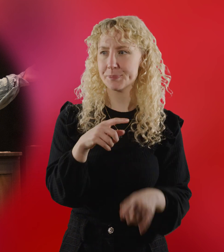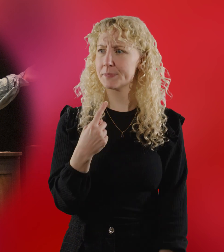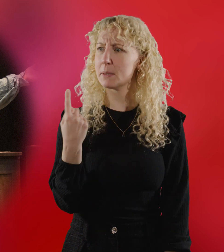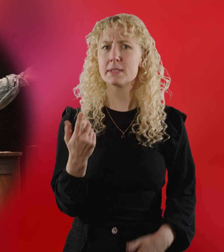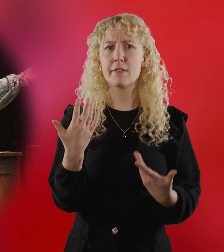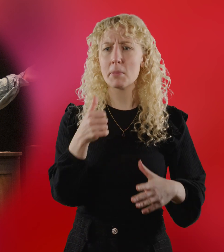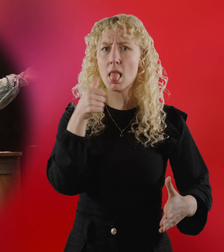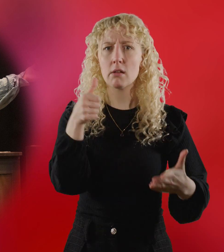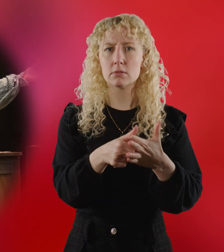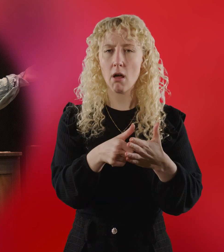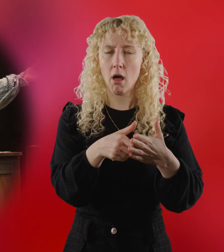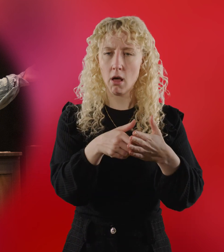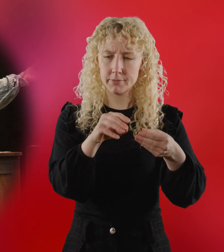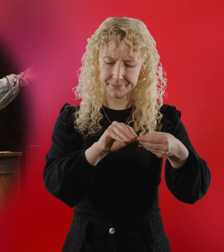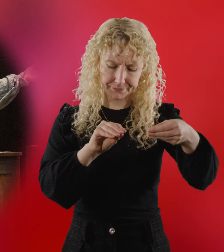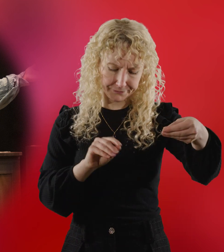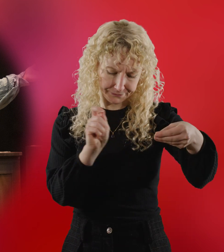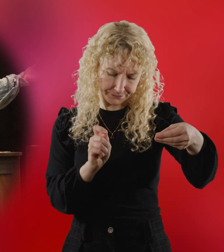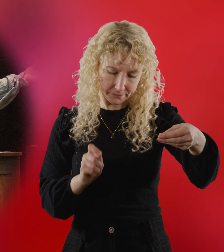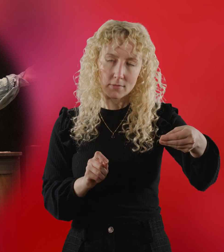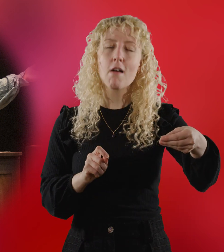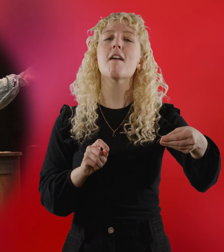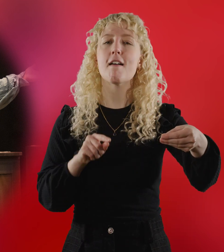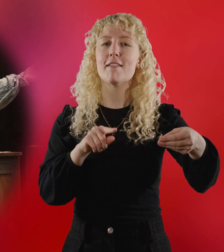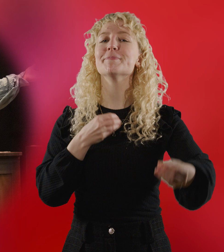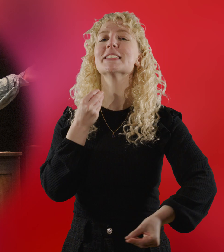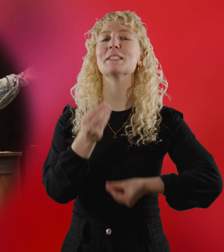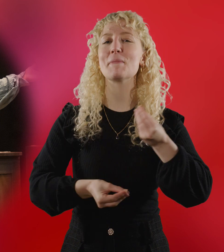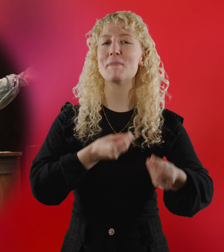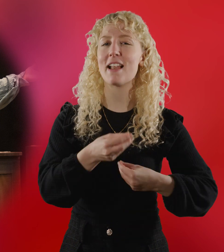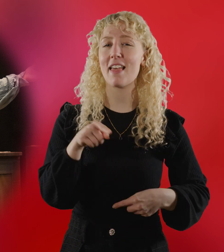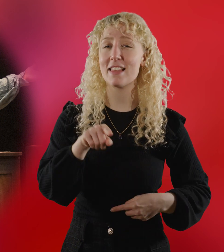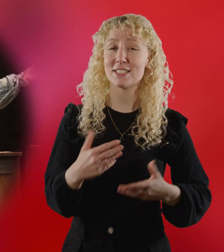And reads a letter from the playwright explaining that this is a new adaptation.